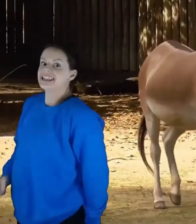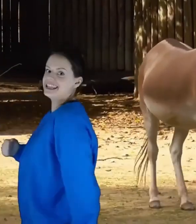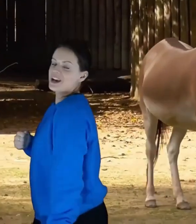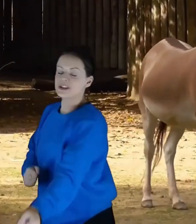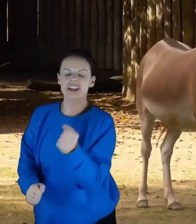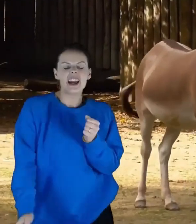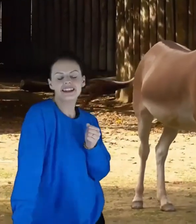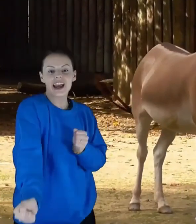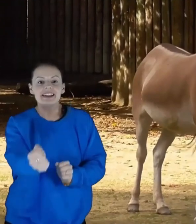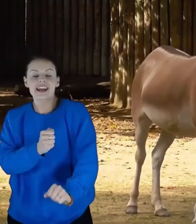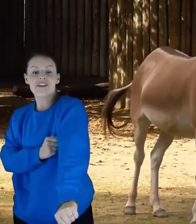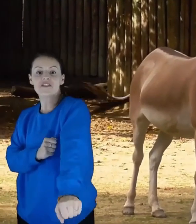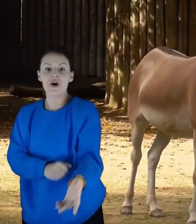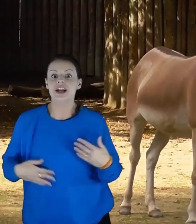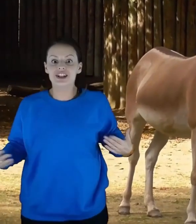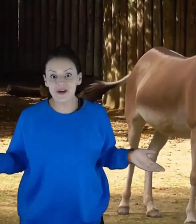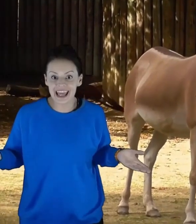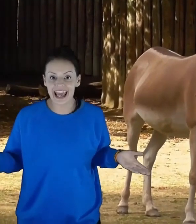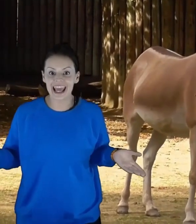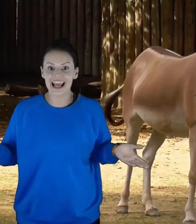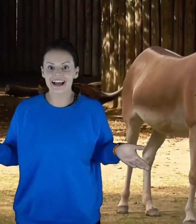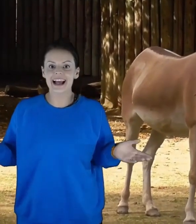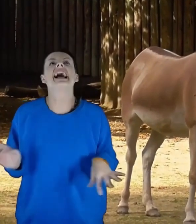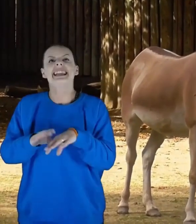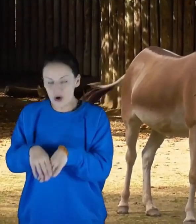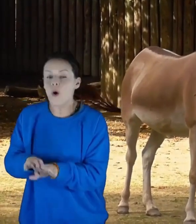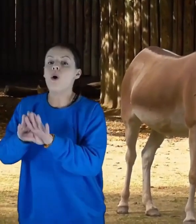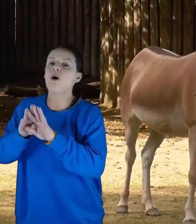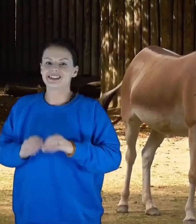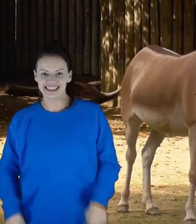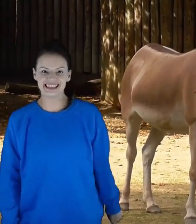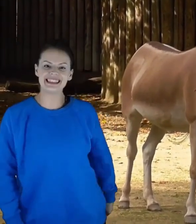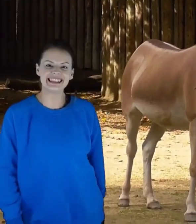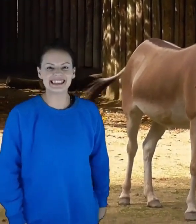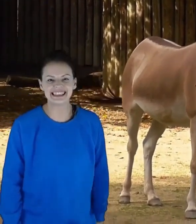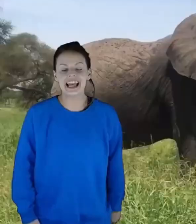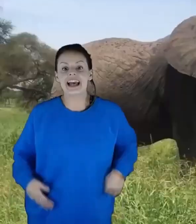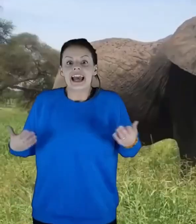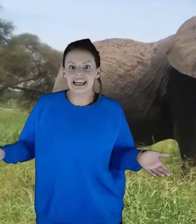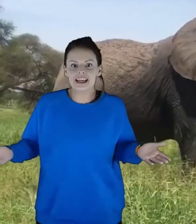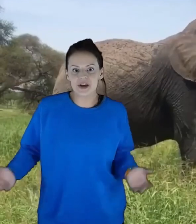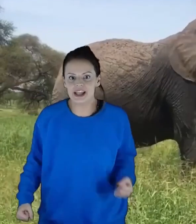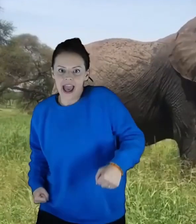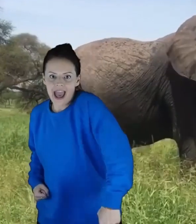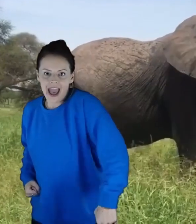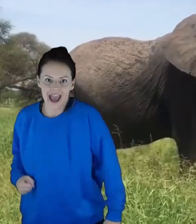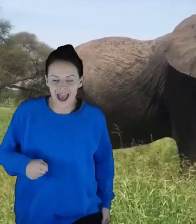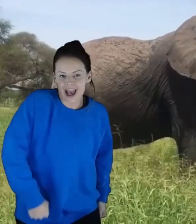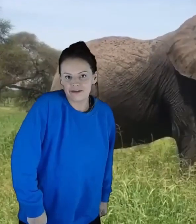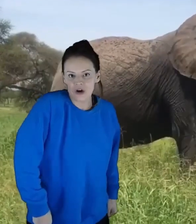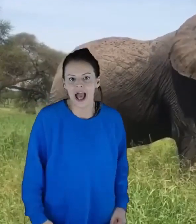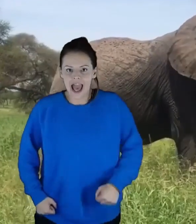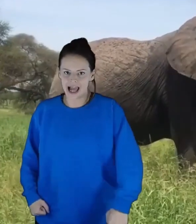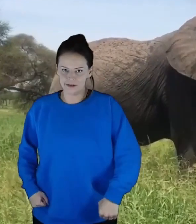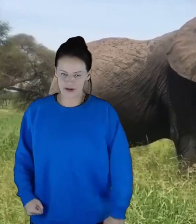D goes D-D-D for donkey E-O E goes A-A